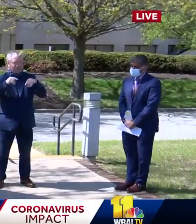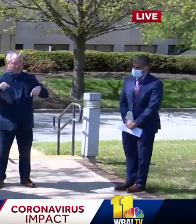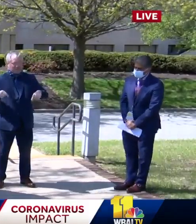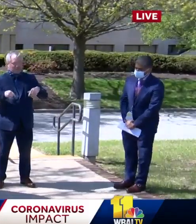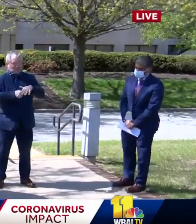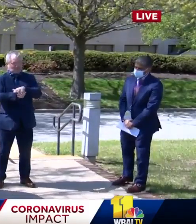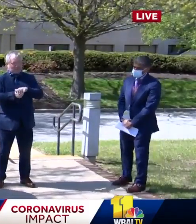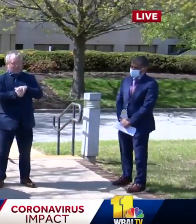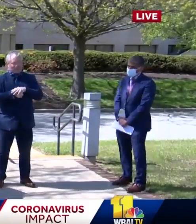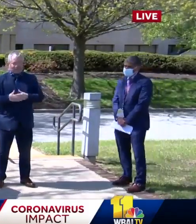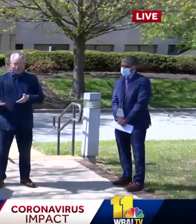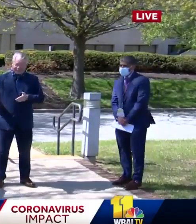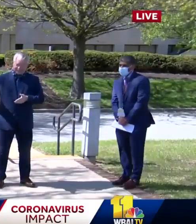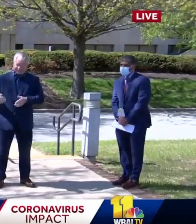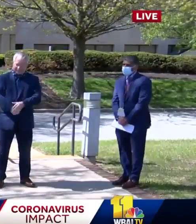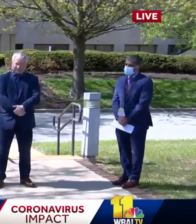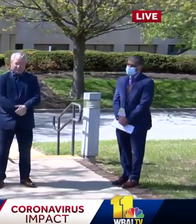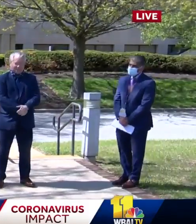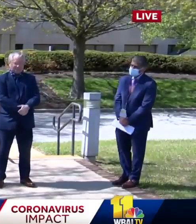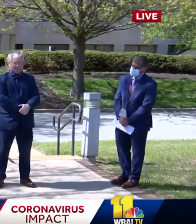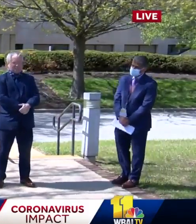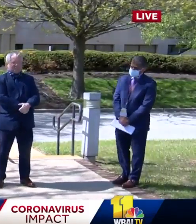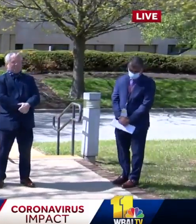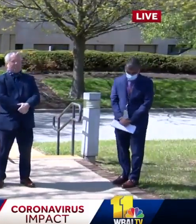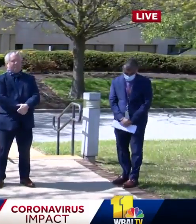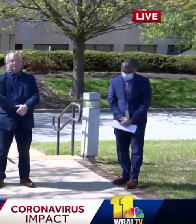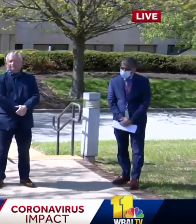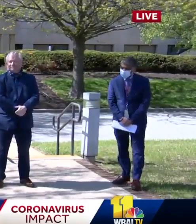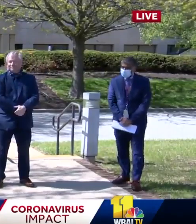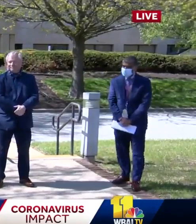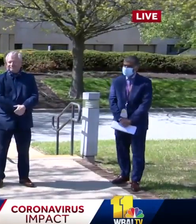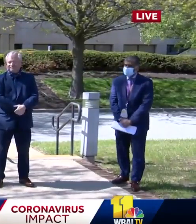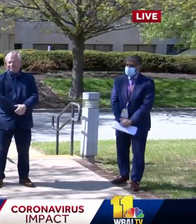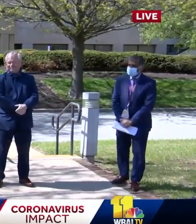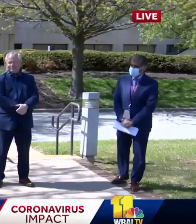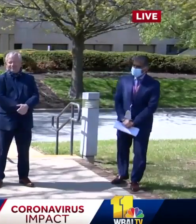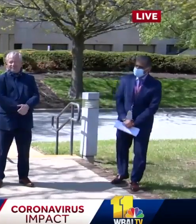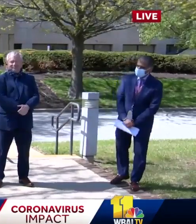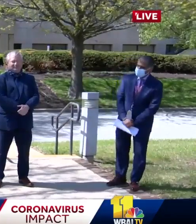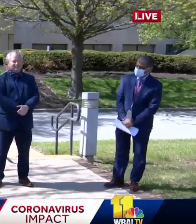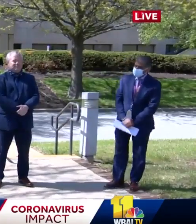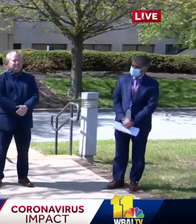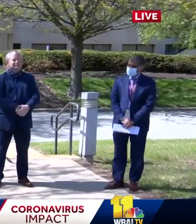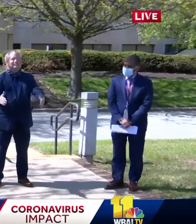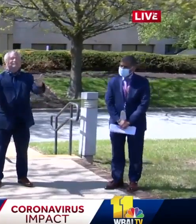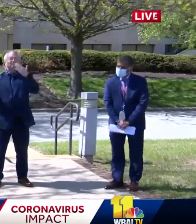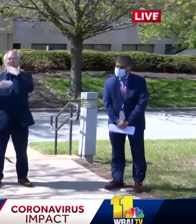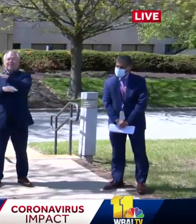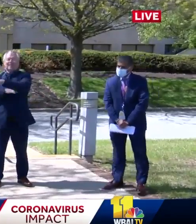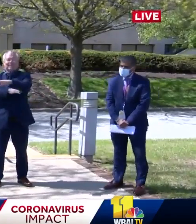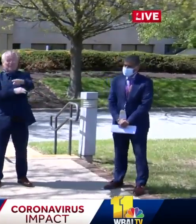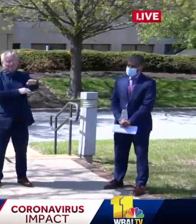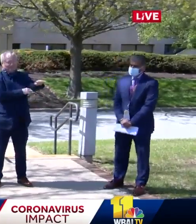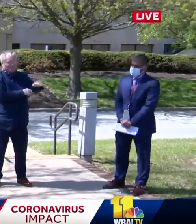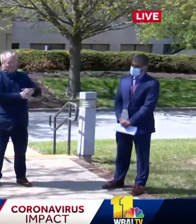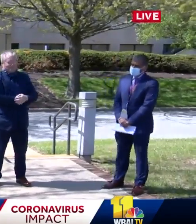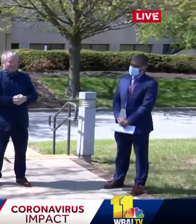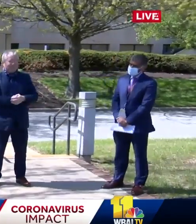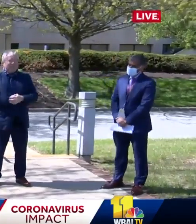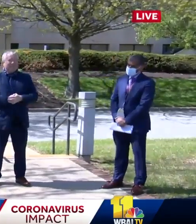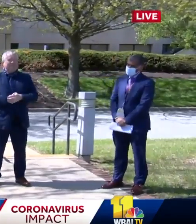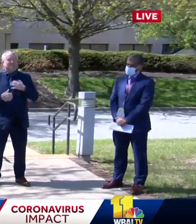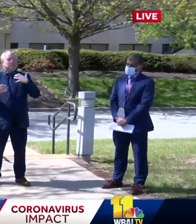Good afternoon. Um, I first want to begin by